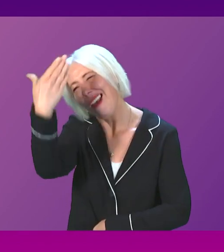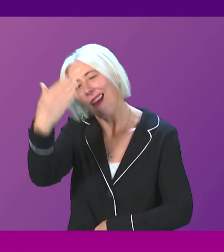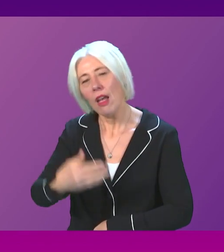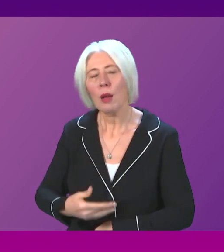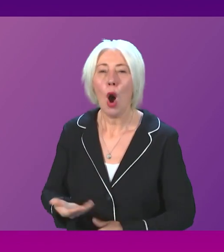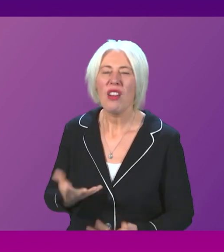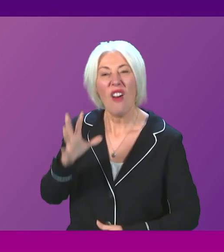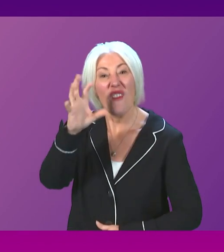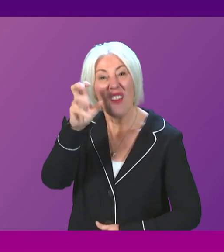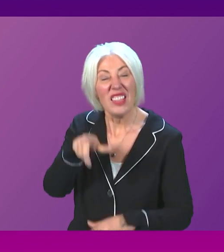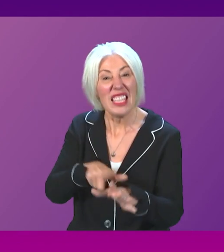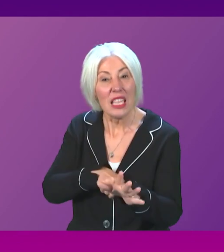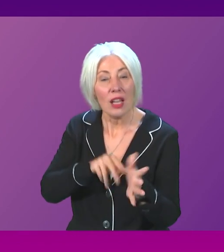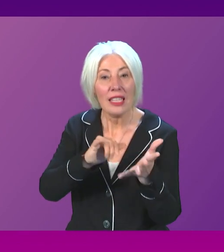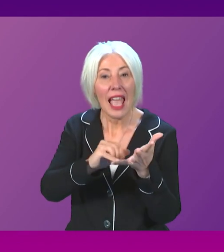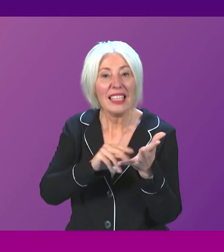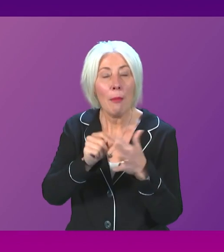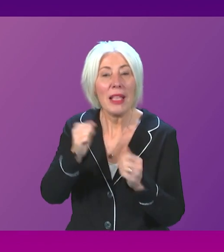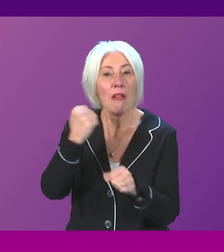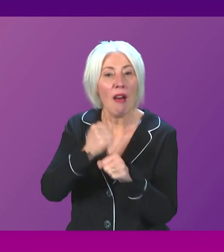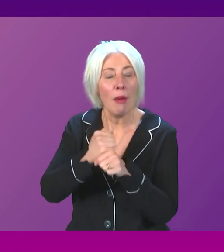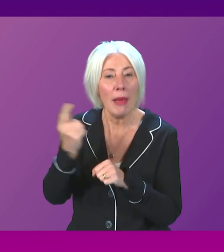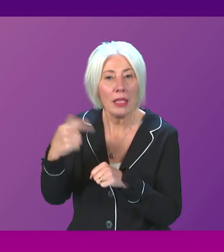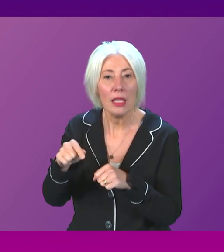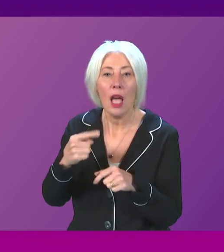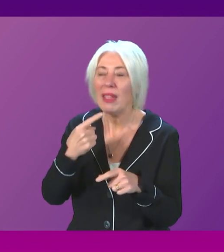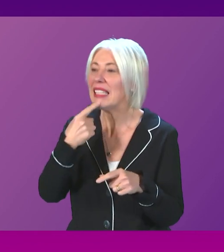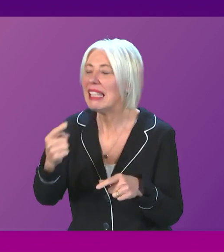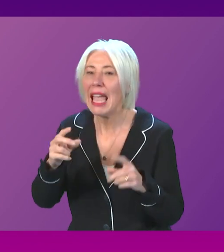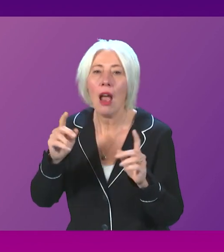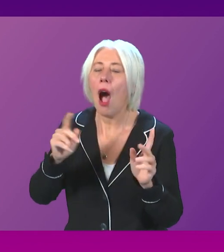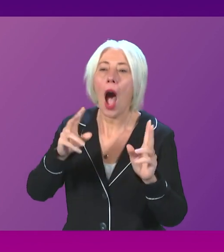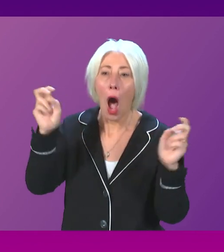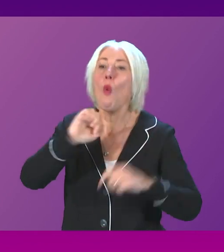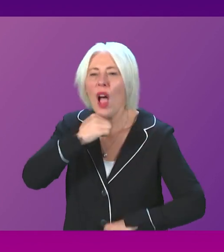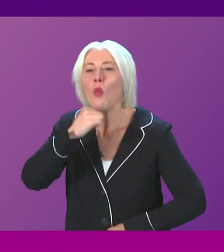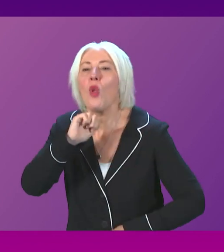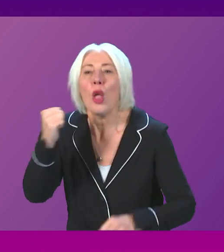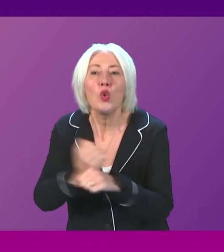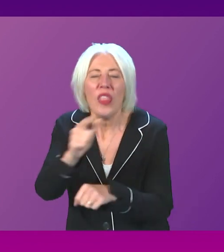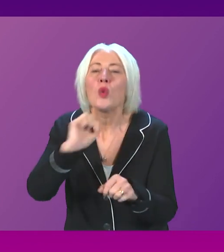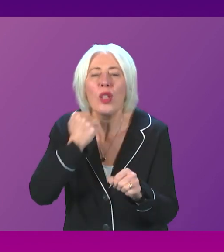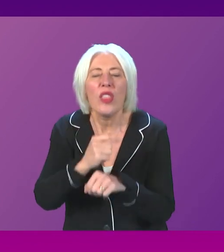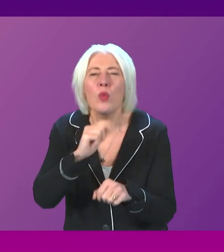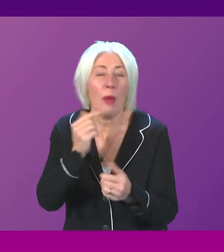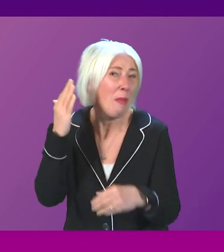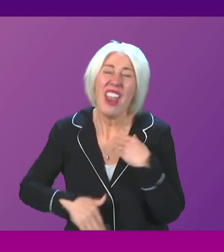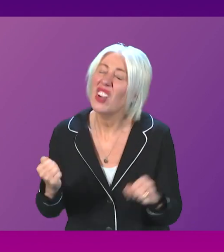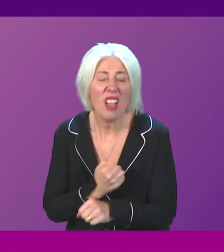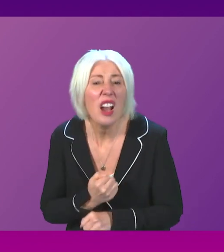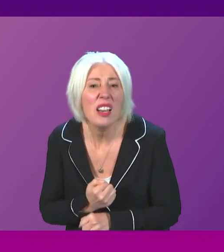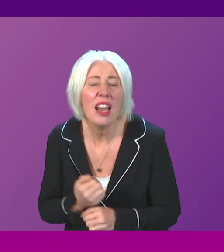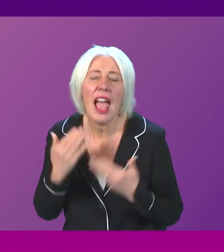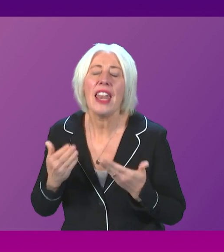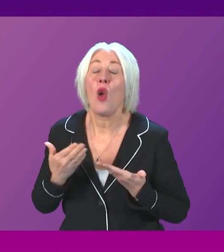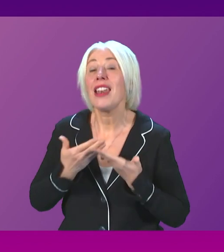years, we've had an SNP government that has chased the headline but not done the work. They promised a national energy company, now